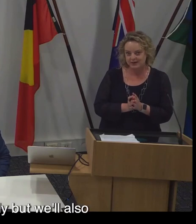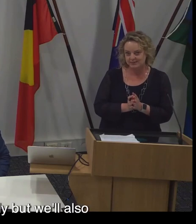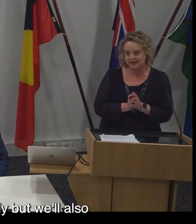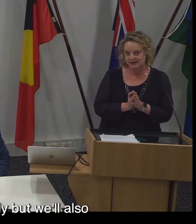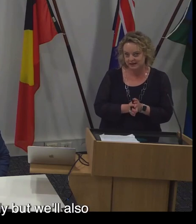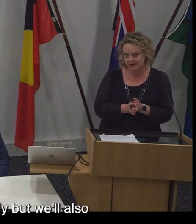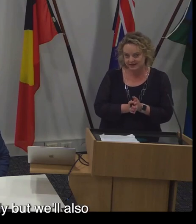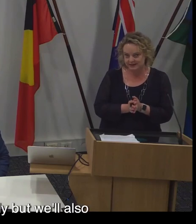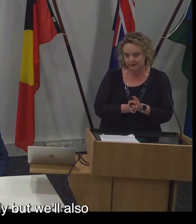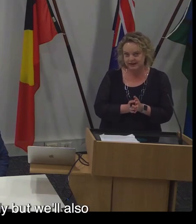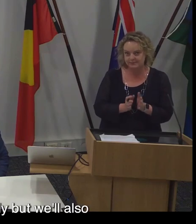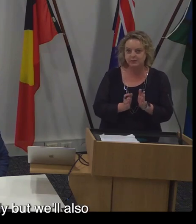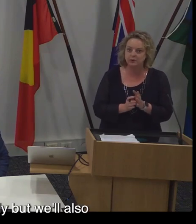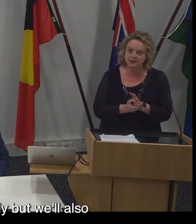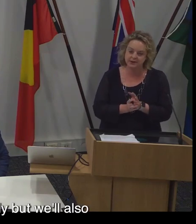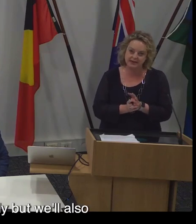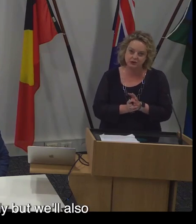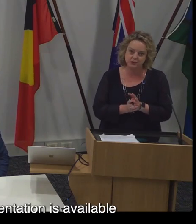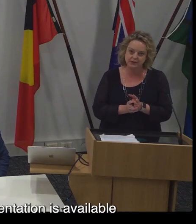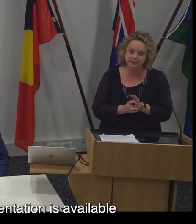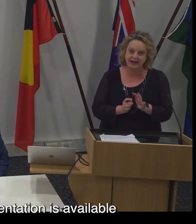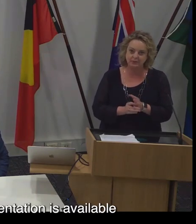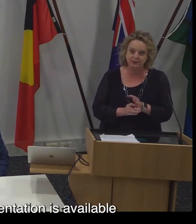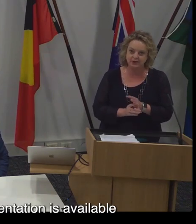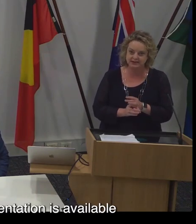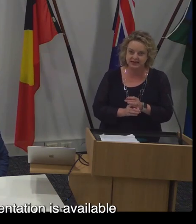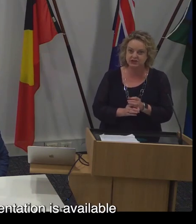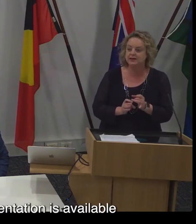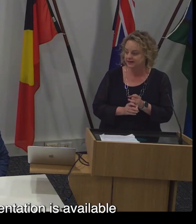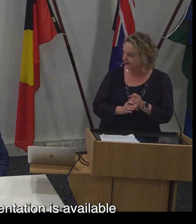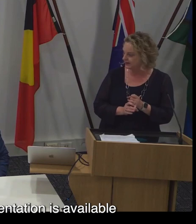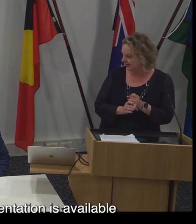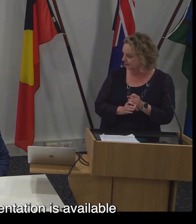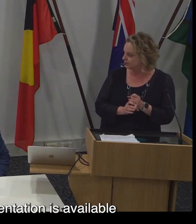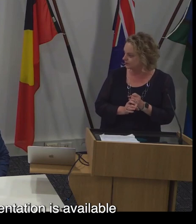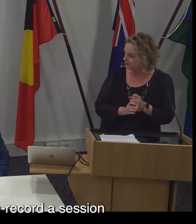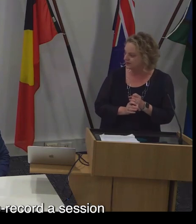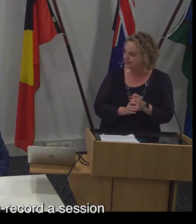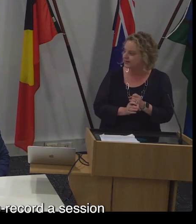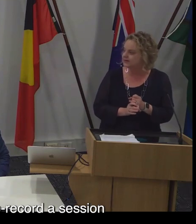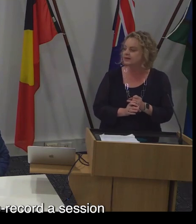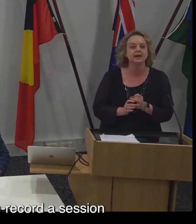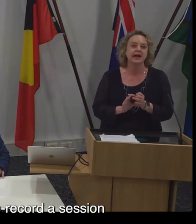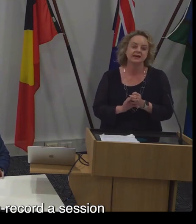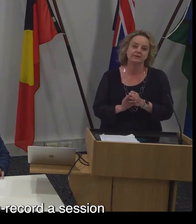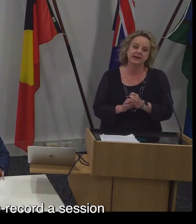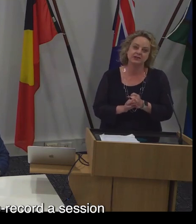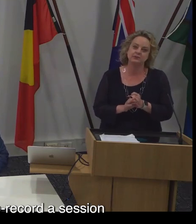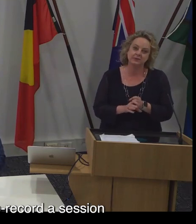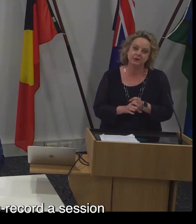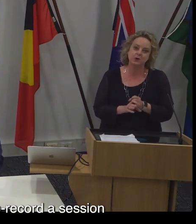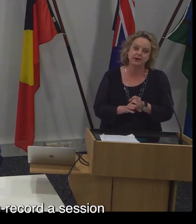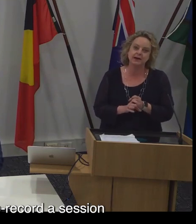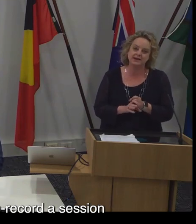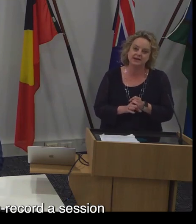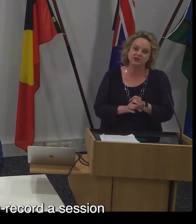We'll try to speak nice and slowly, but we'll also make sure that the PowerPoint presentation is available to participants. And if we